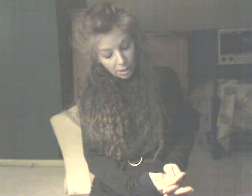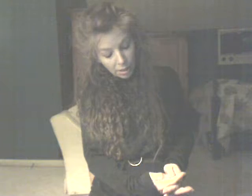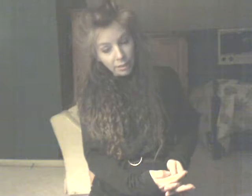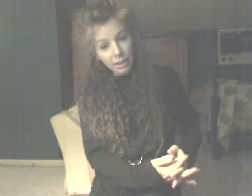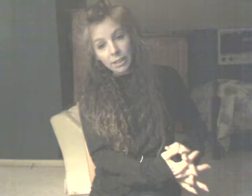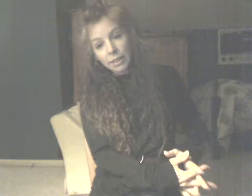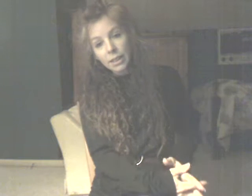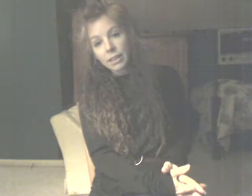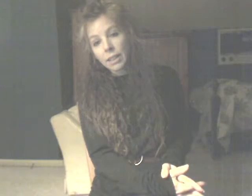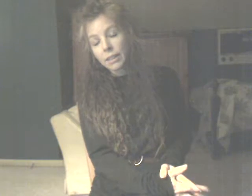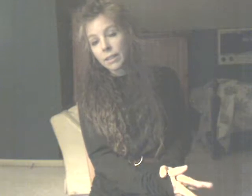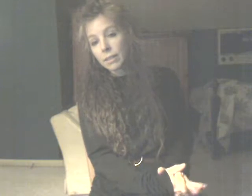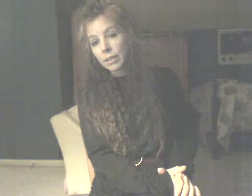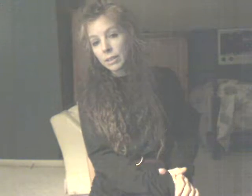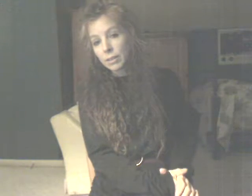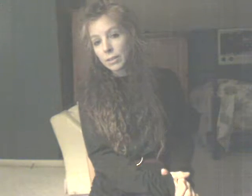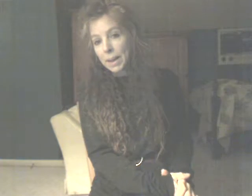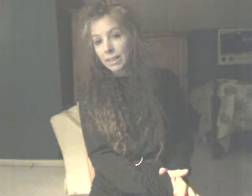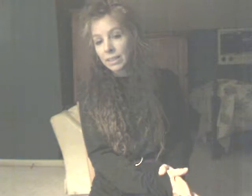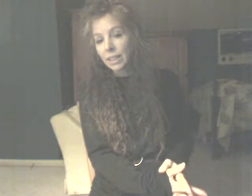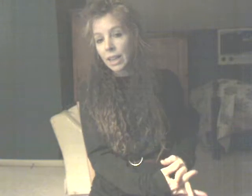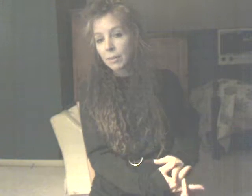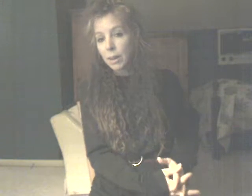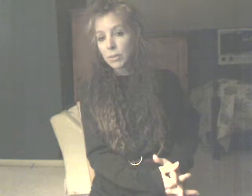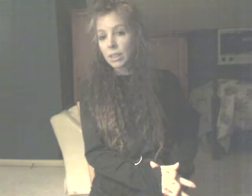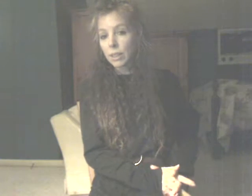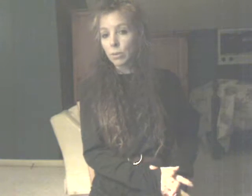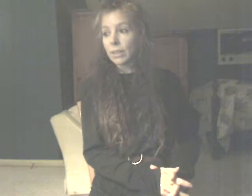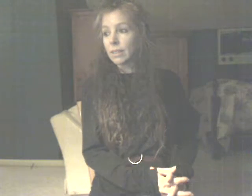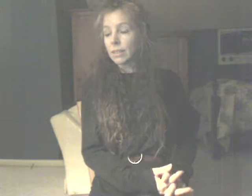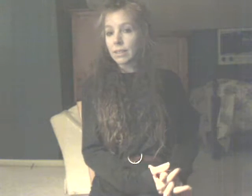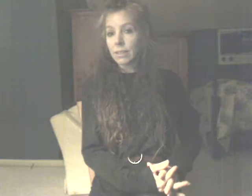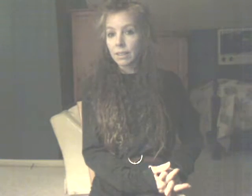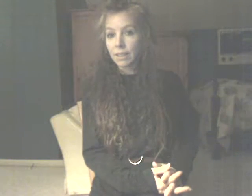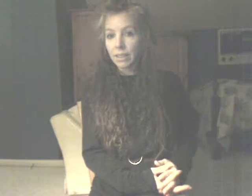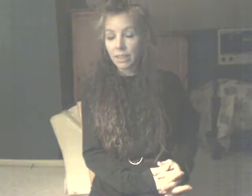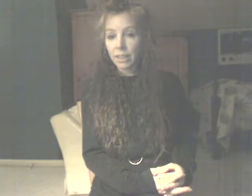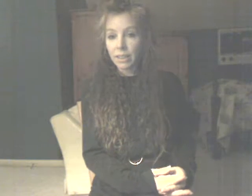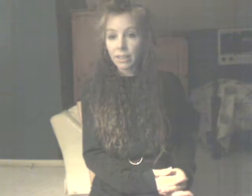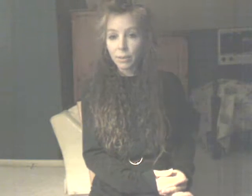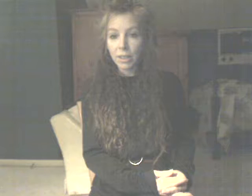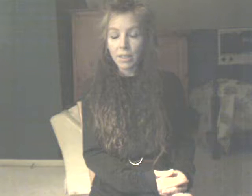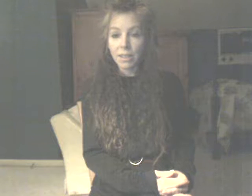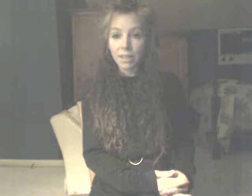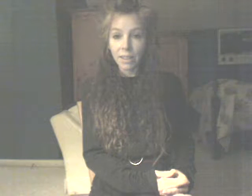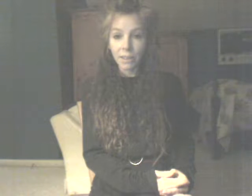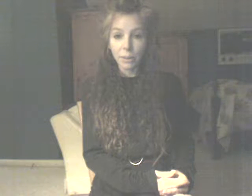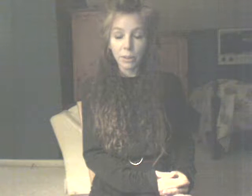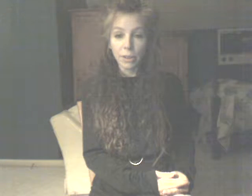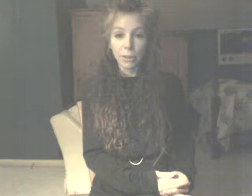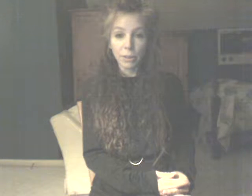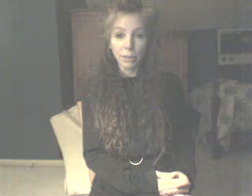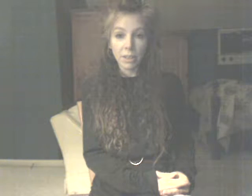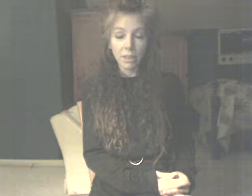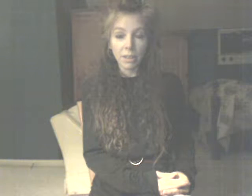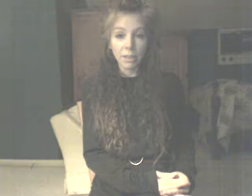And then I, and then, and then, you know, in the back sling, I'm just like, what? That cynic, what a cynic you are, you know, what a cynical